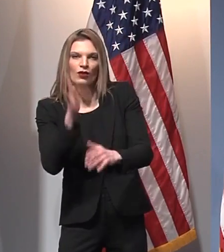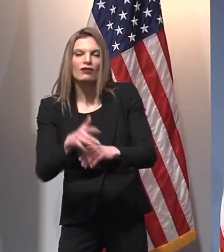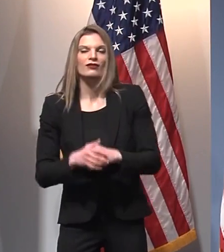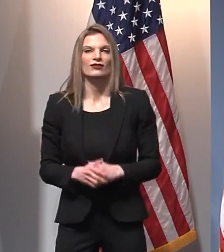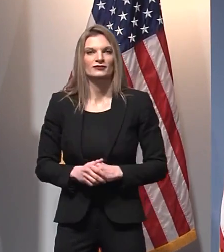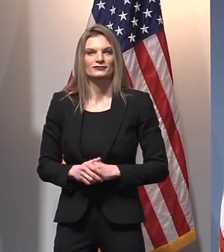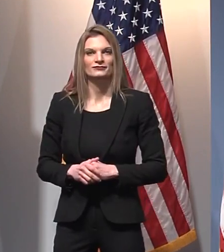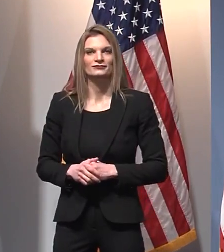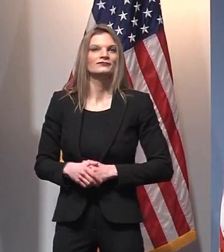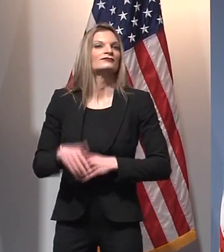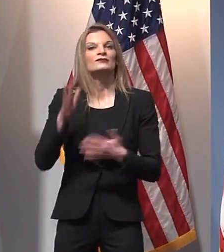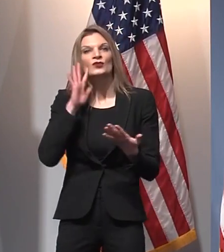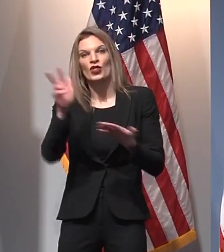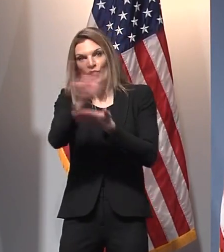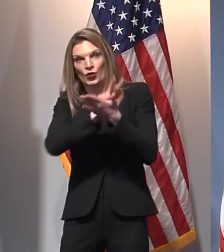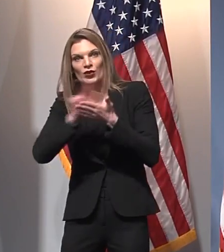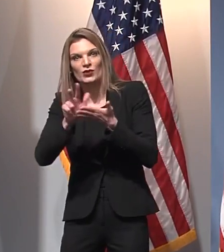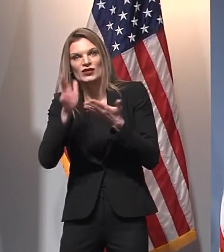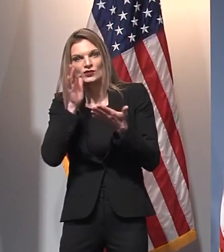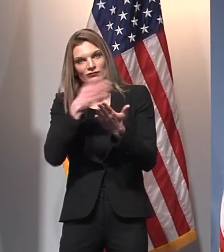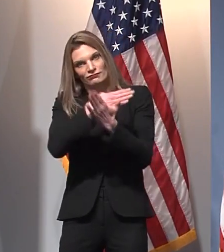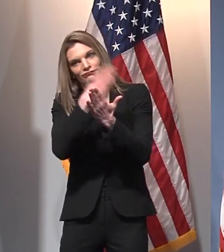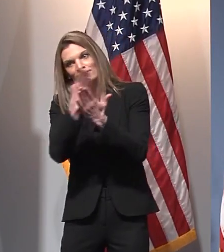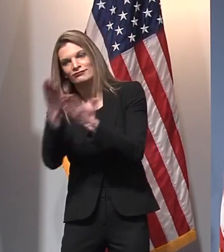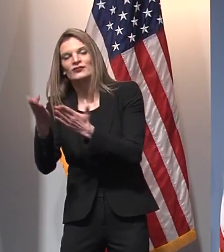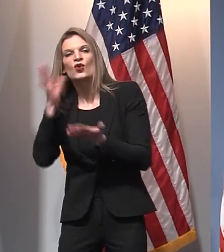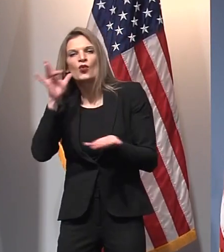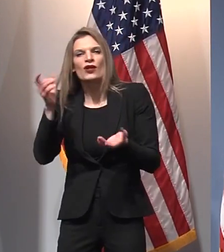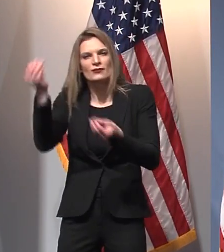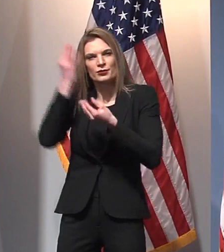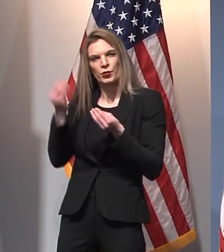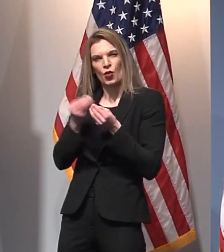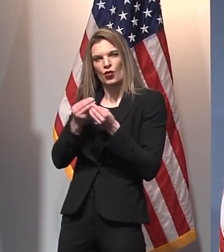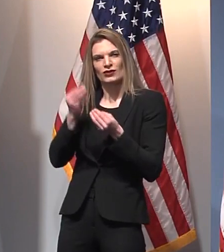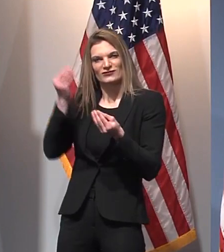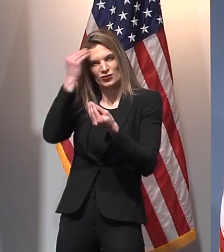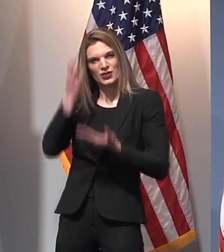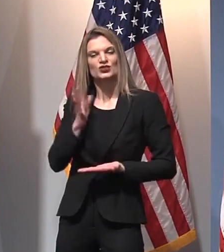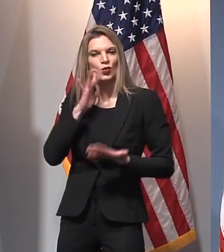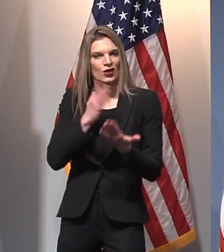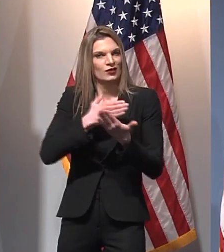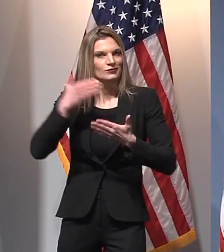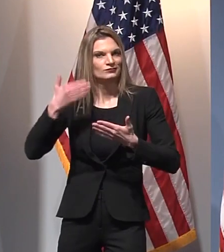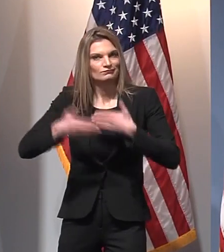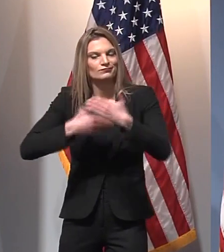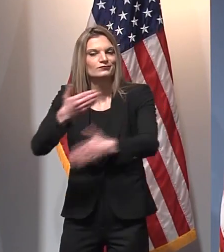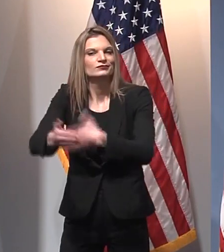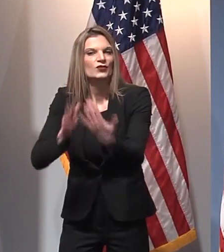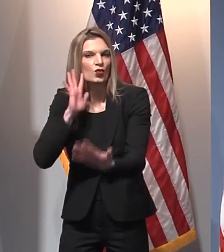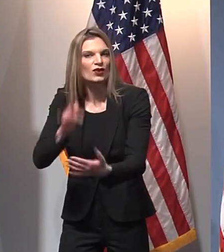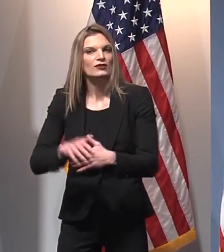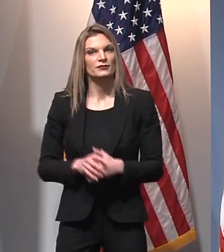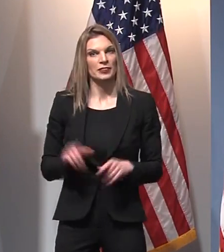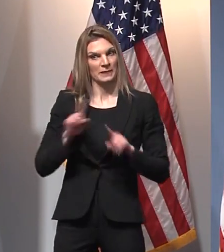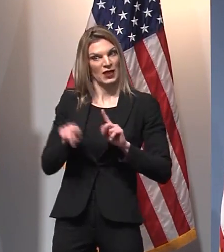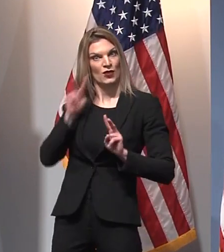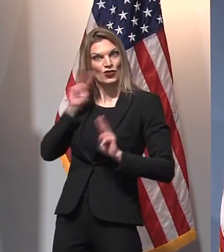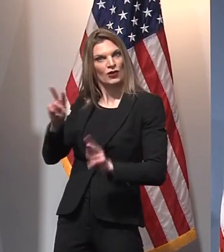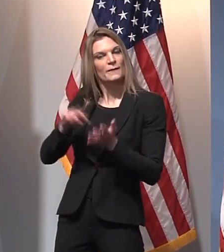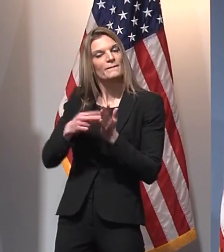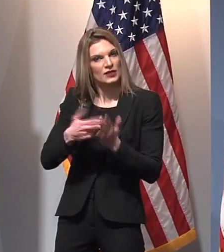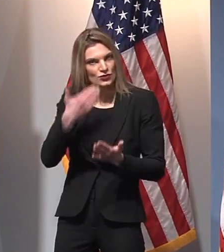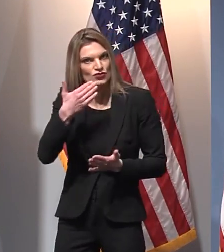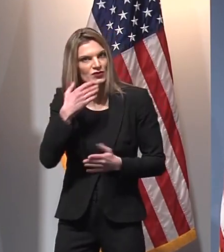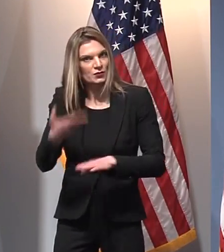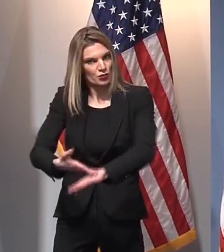and predictability for the next three weeks. And I'm sure we'll get another update next week. But that is going in the right direction. Of course, we want more vaccines.